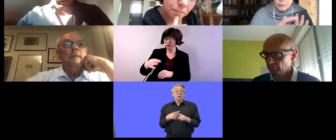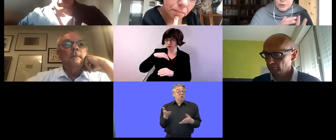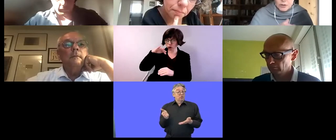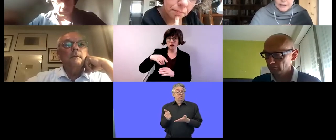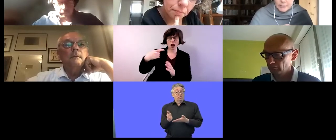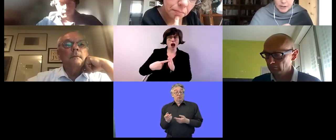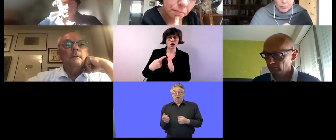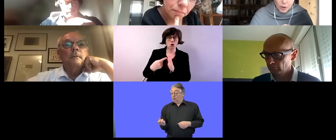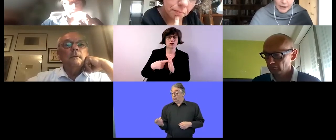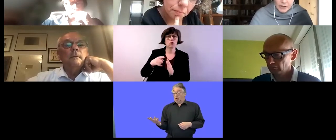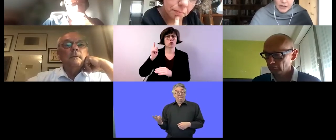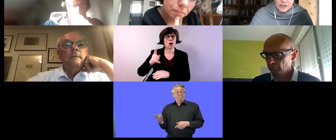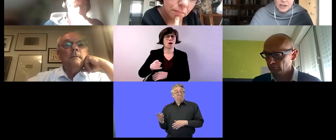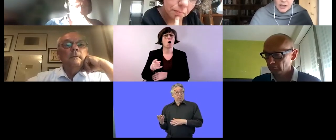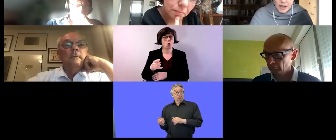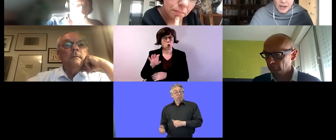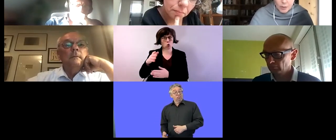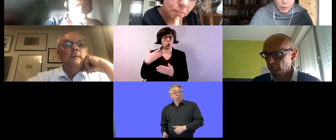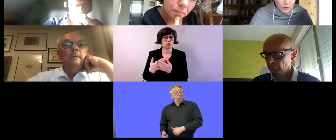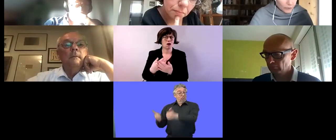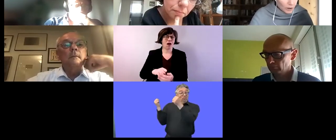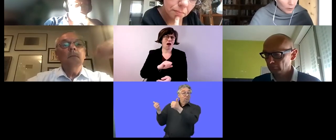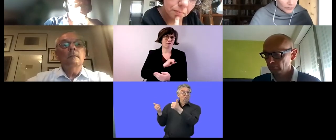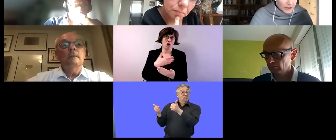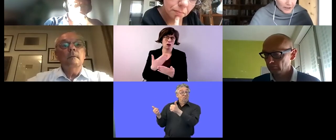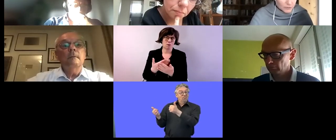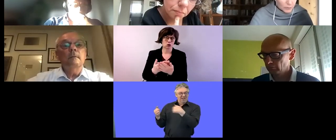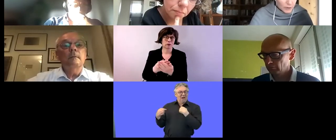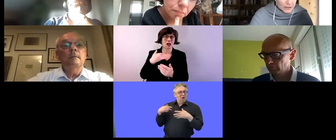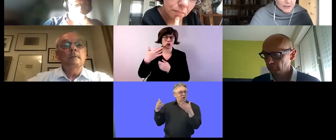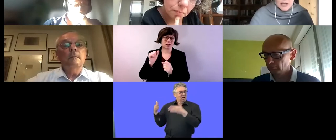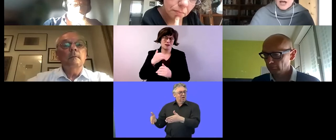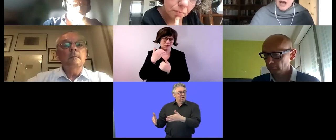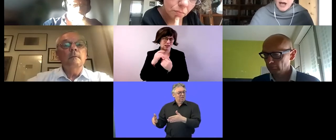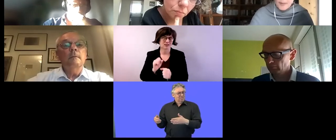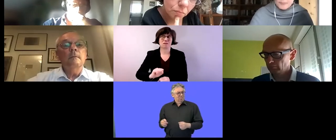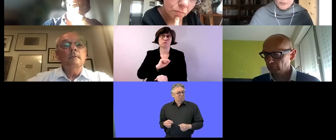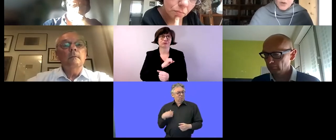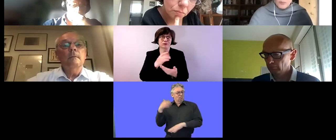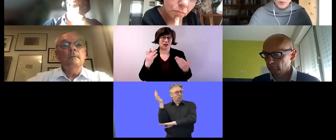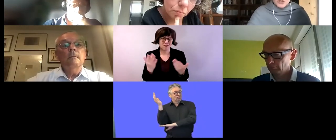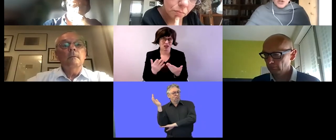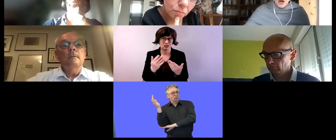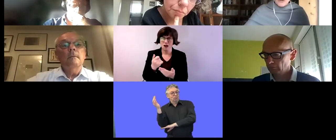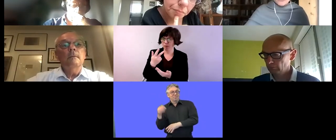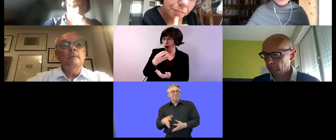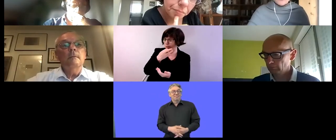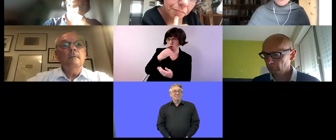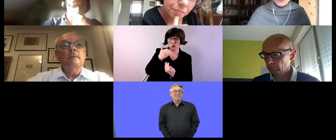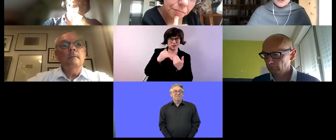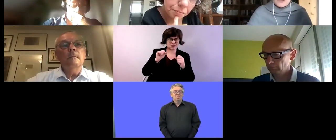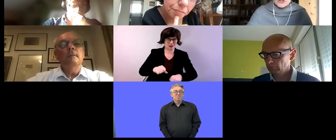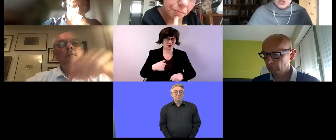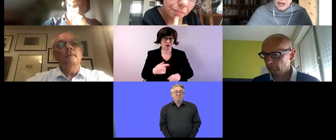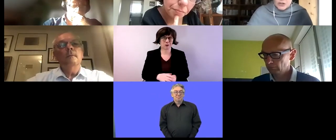i will talk a little bit more about that uh for over the next few minutes um but some of